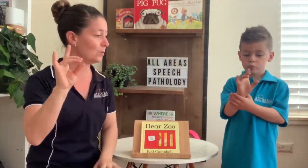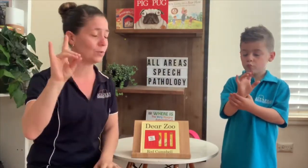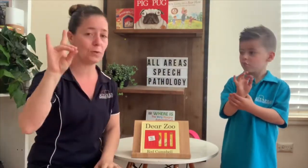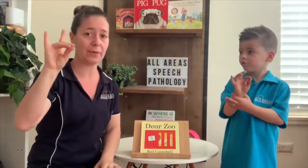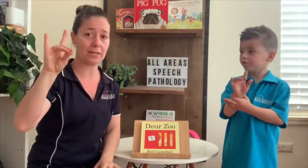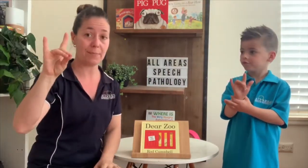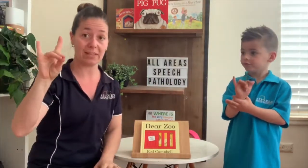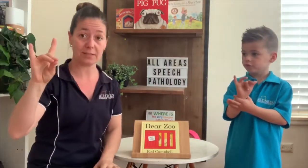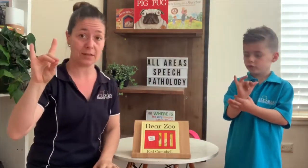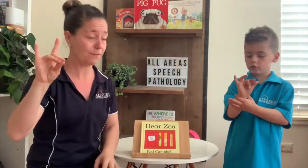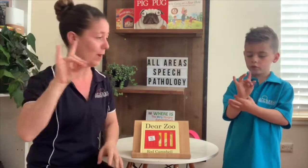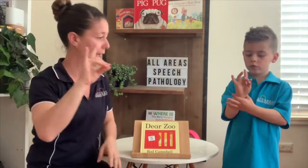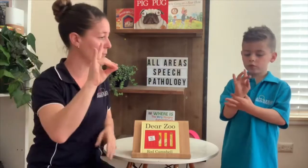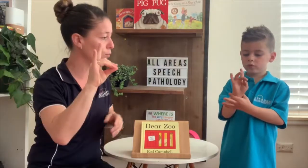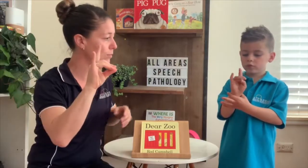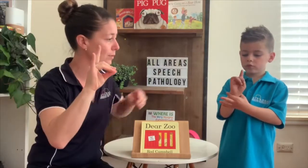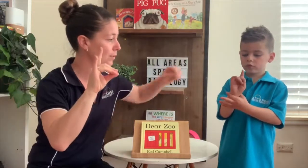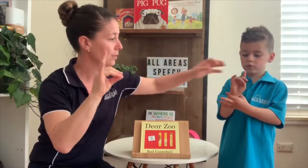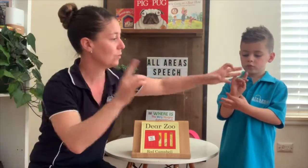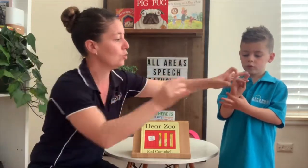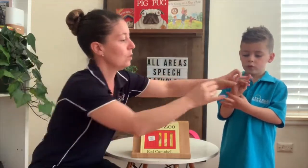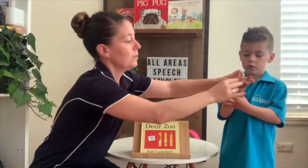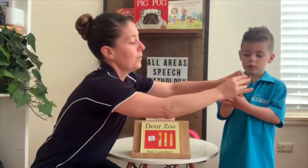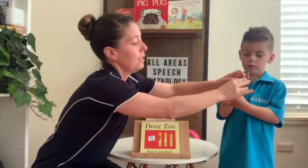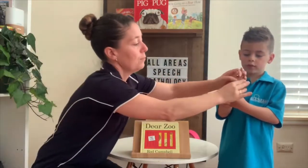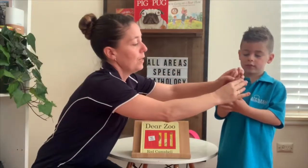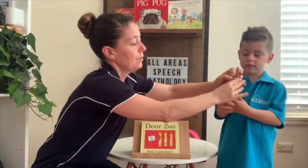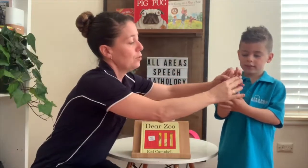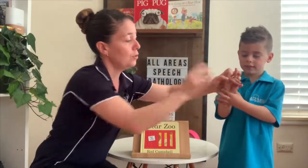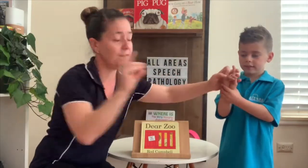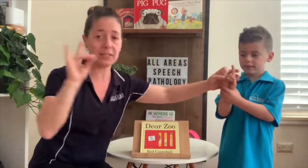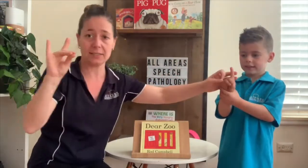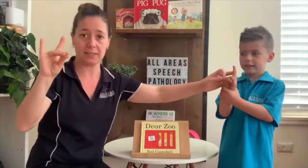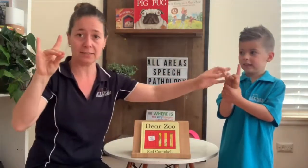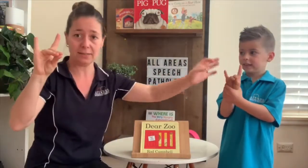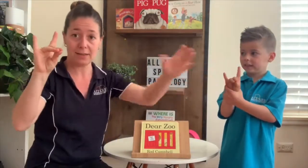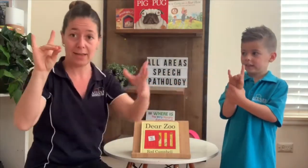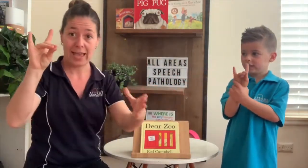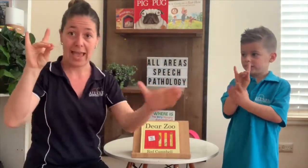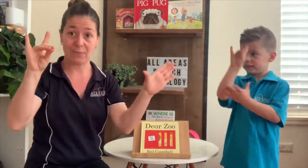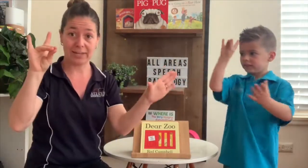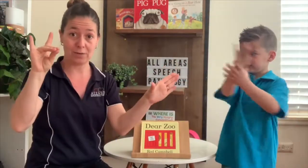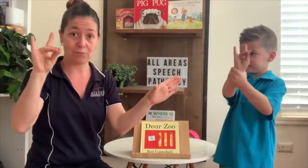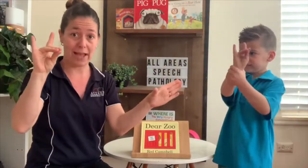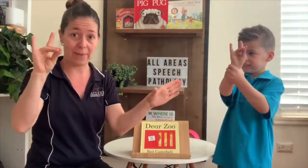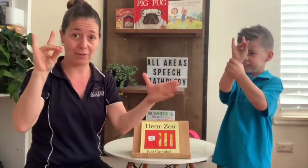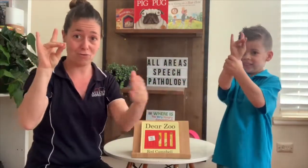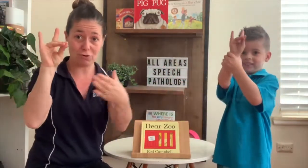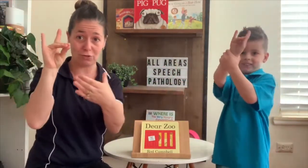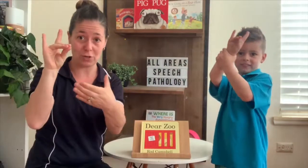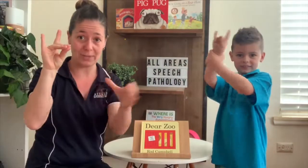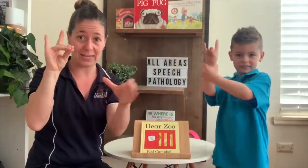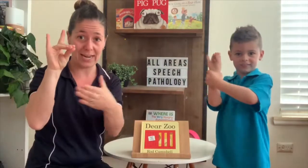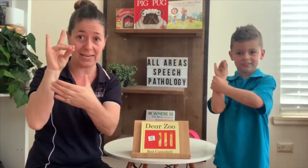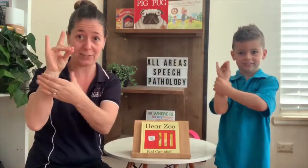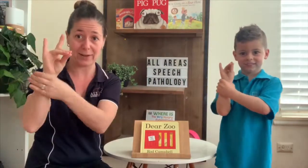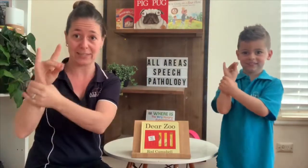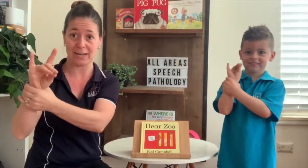Zoo. We're going to make the sign for animal. Good job. So we're going to put our two fingers in and we're going to wrap our non-dominant hand around our